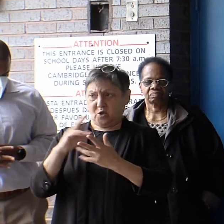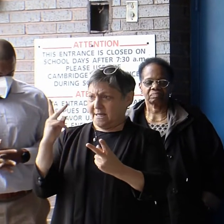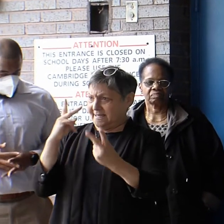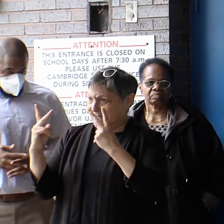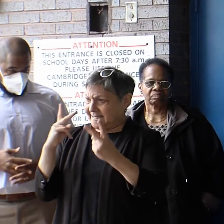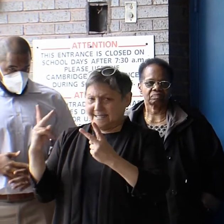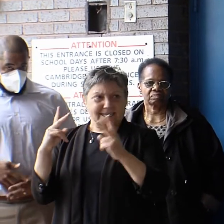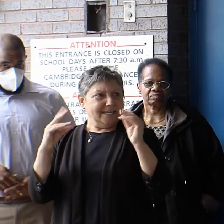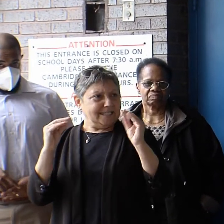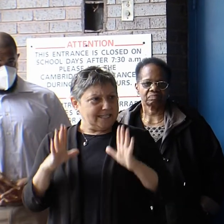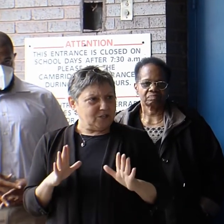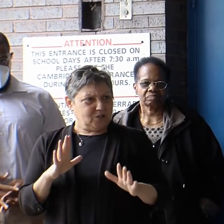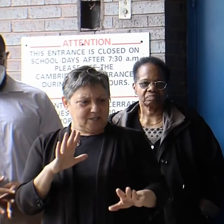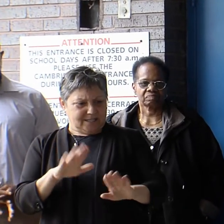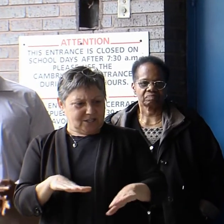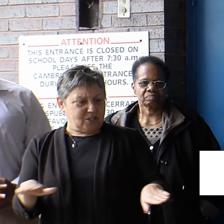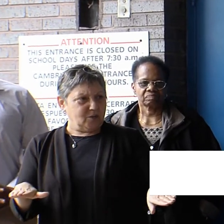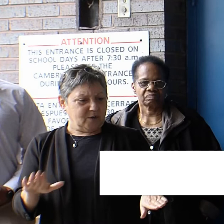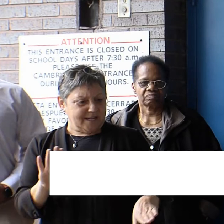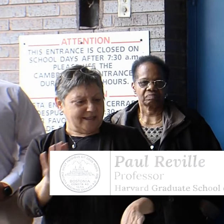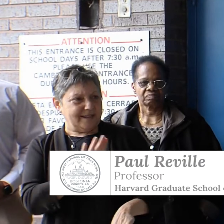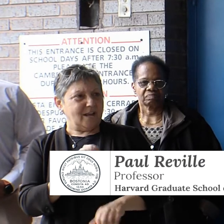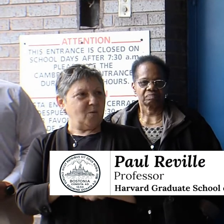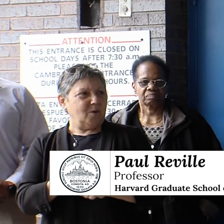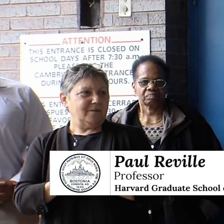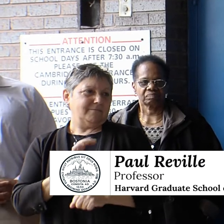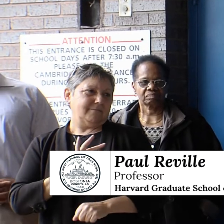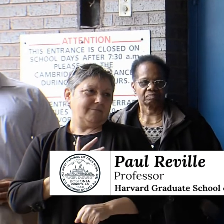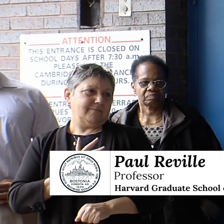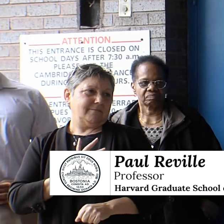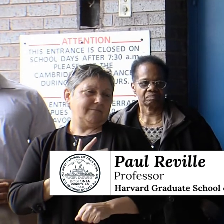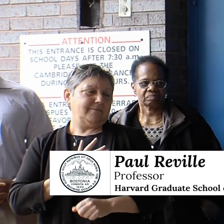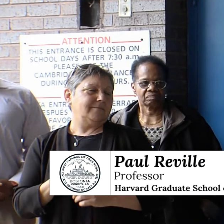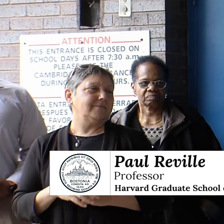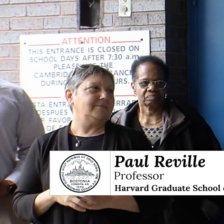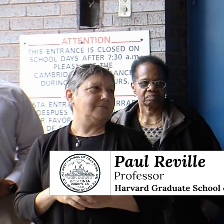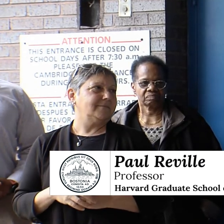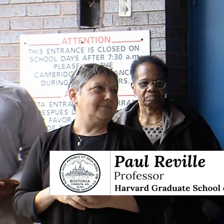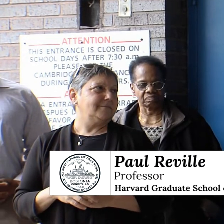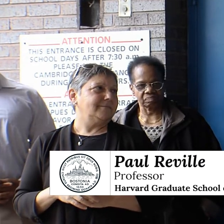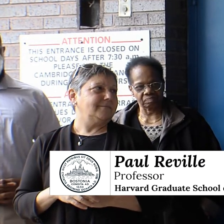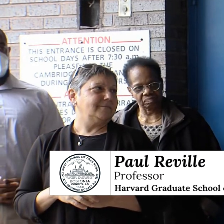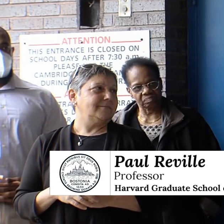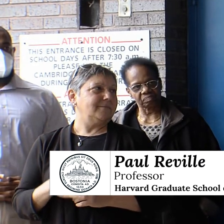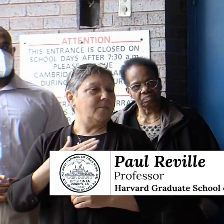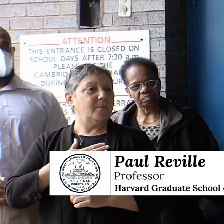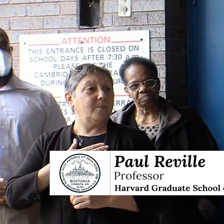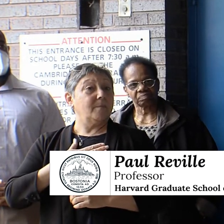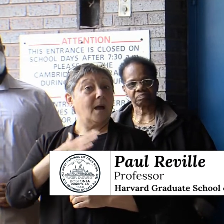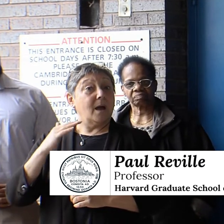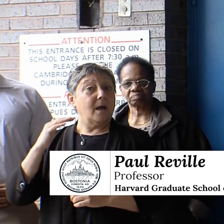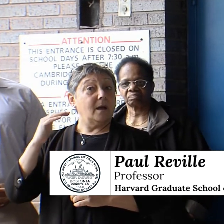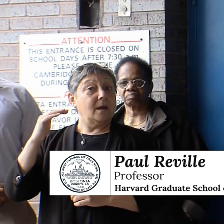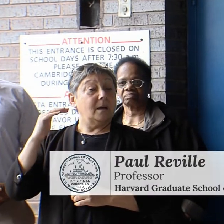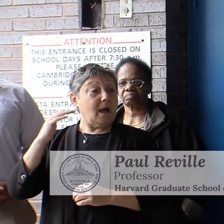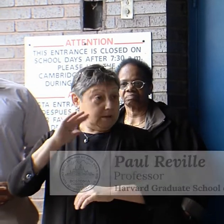students at work and the good work of education going forward. I have an adult child with special needs who lives